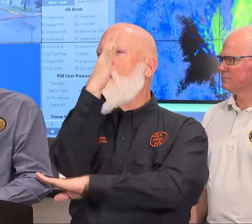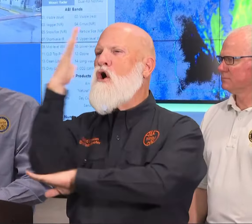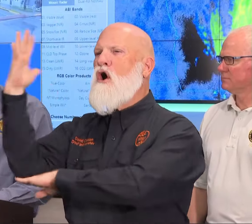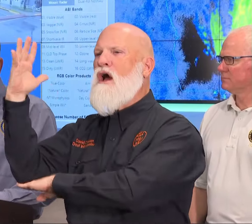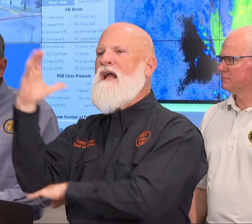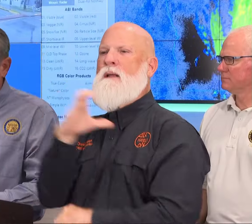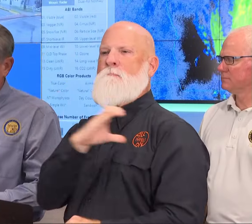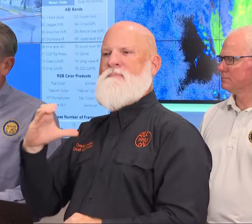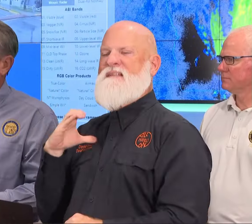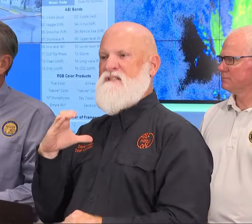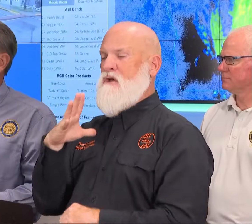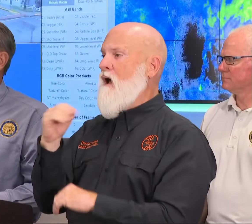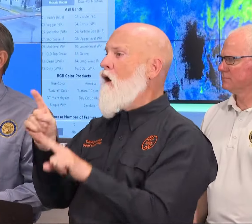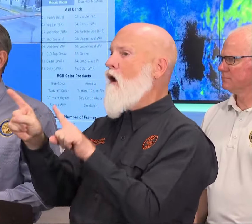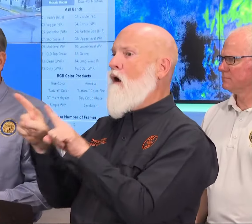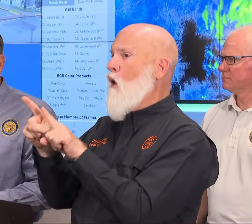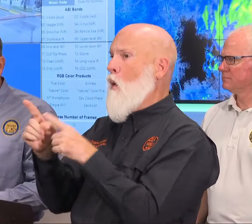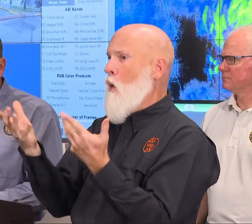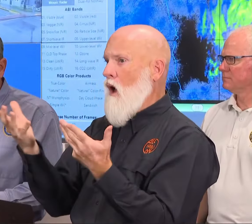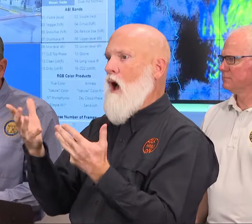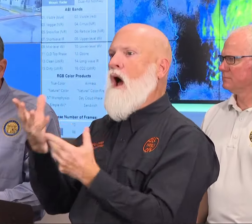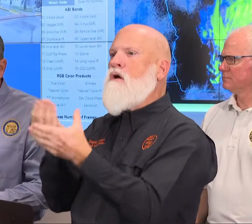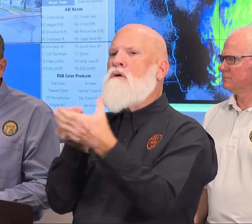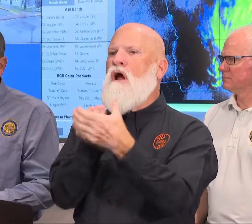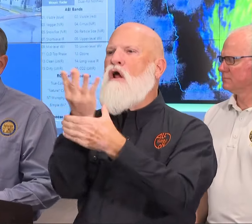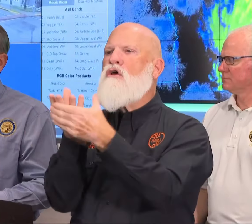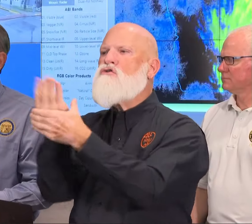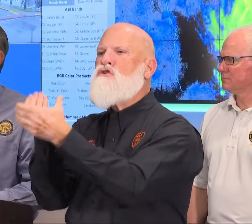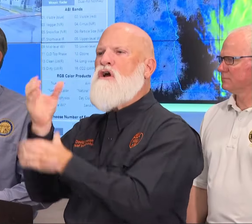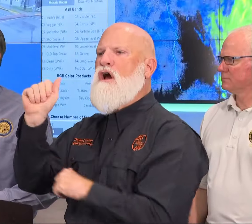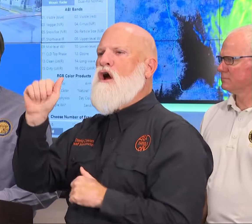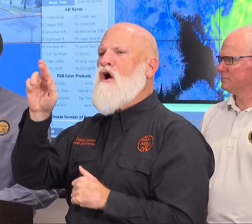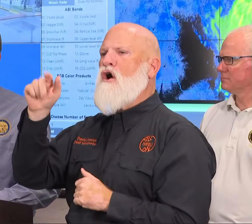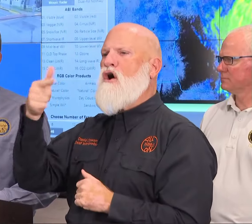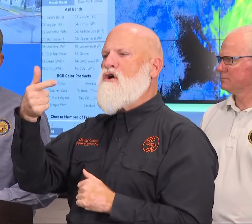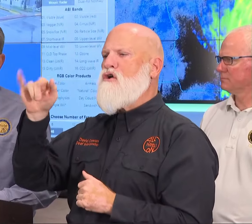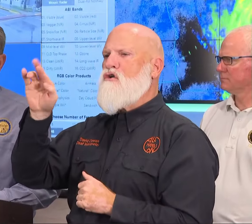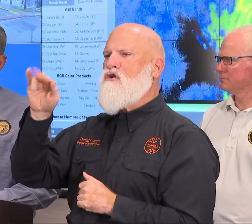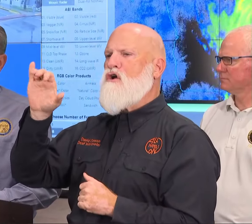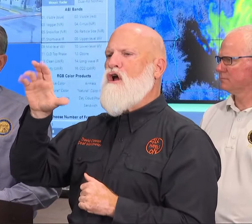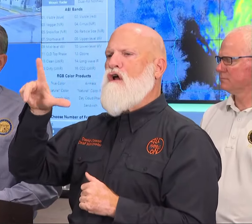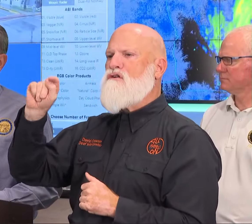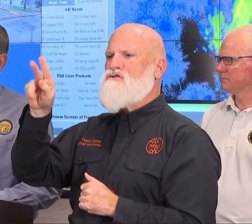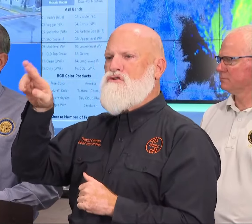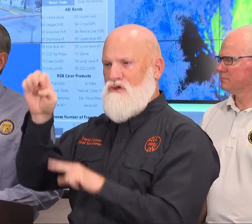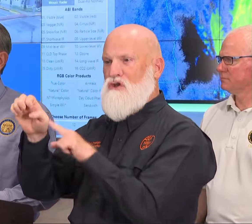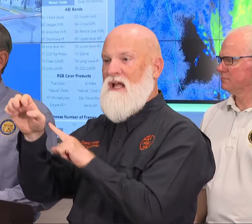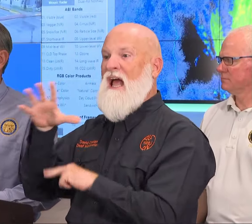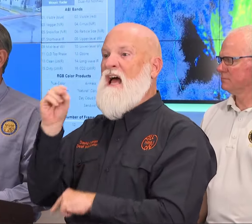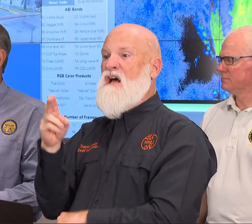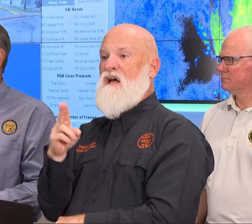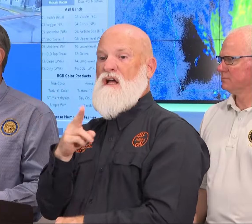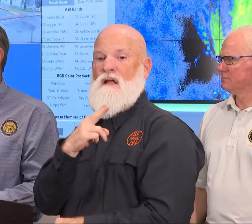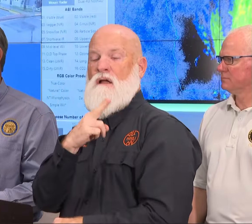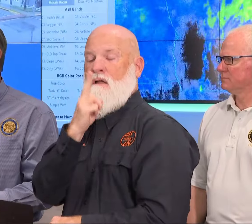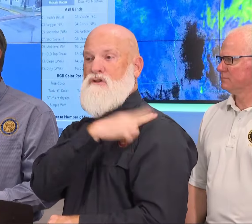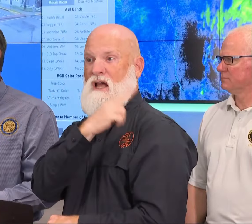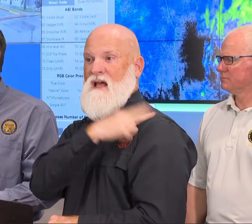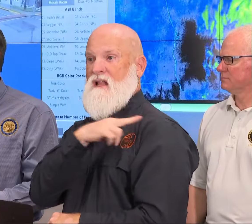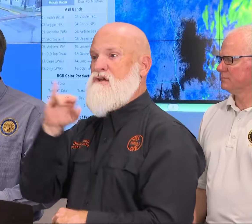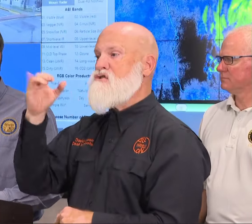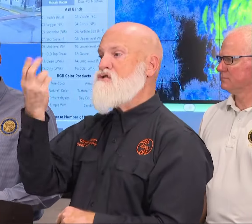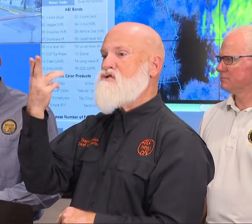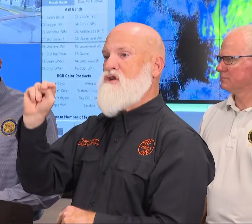General John King or Insurance Commissioner and Attorney General Chris Carr have all been working on storm response and helping us